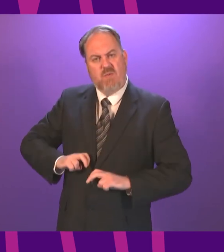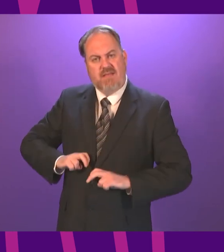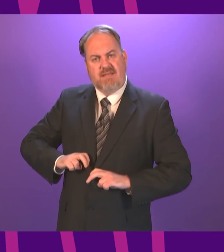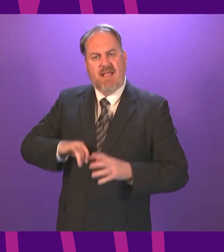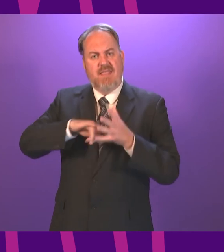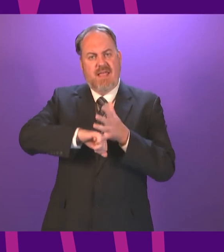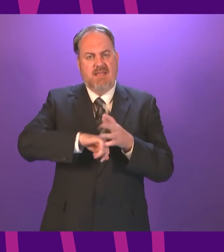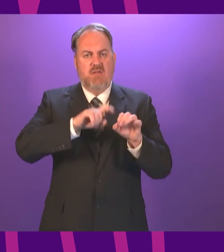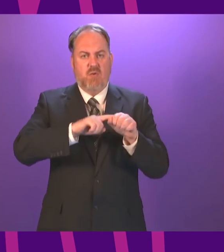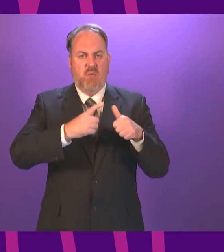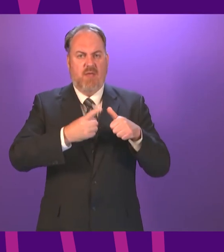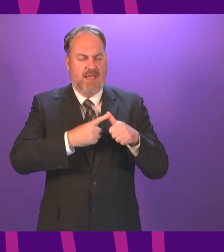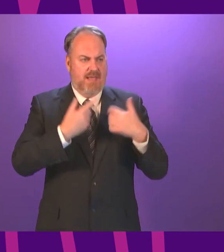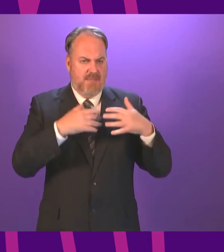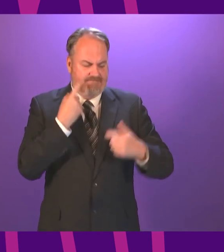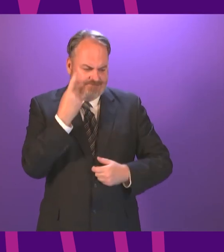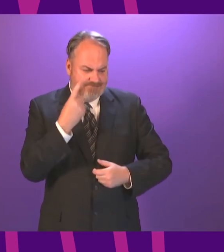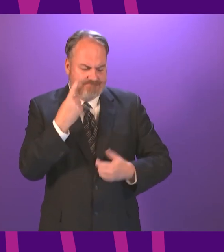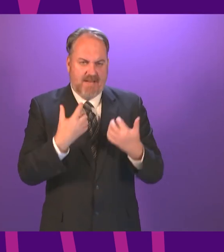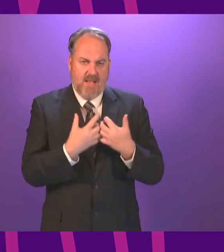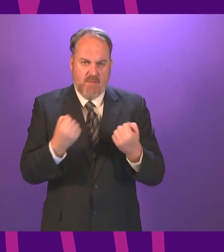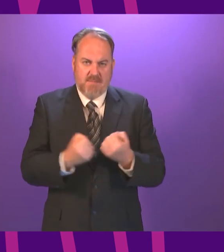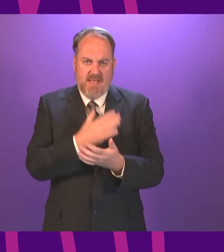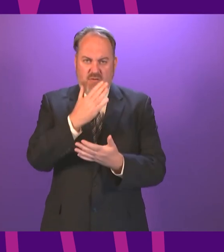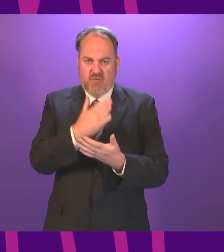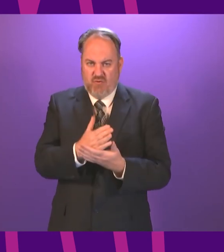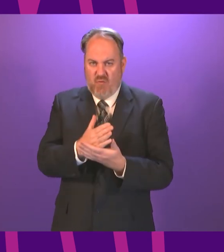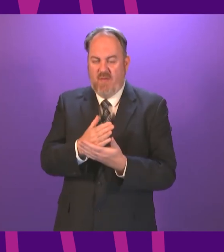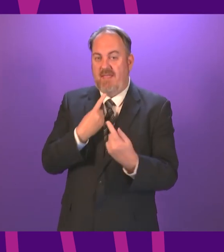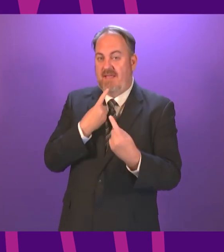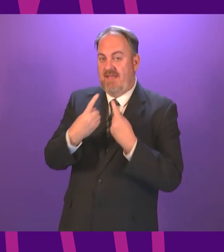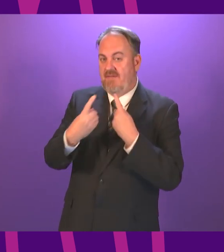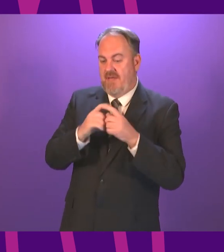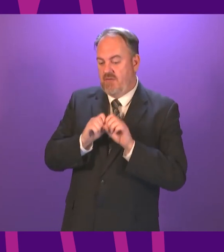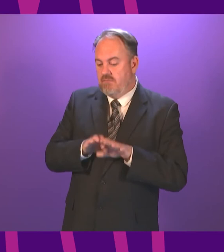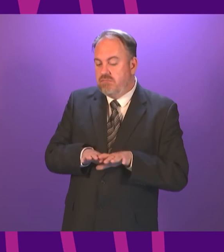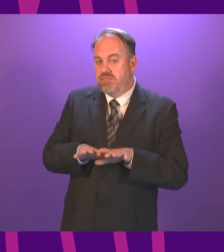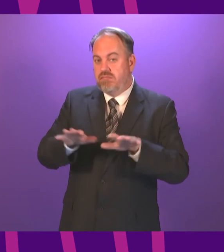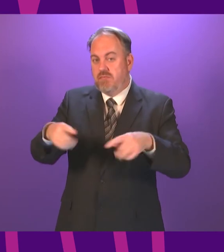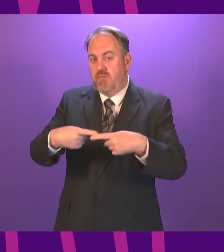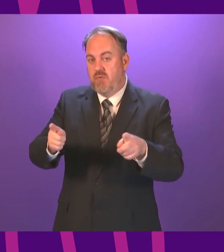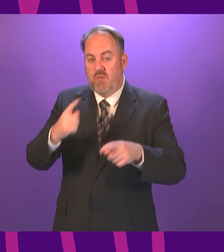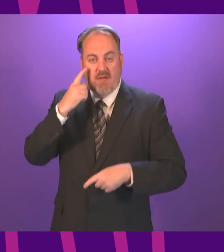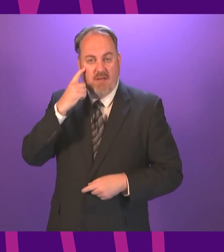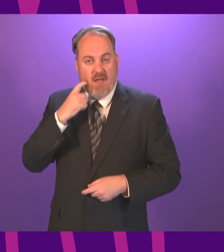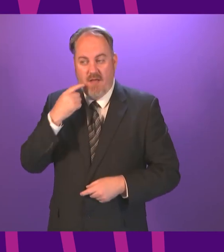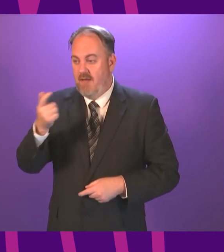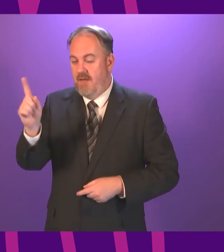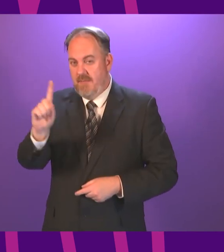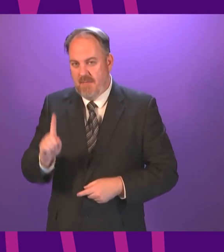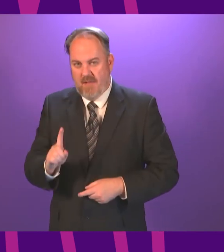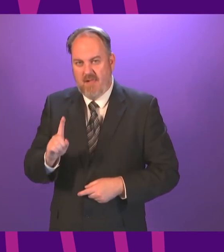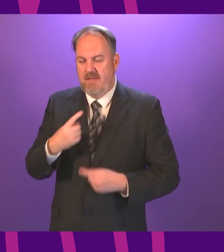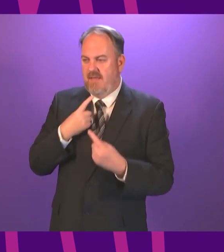SQA, at what we need to do to ensure that the information that's going out to young people is informative,